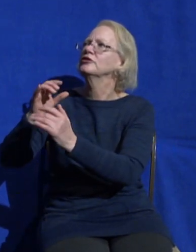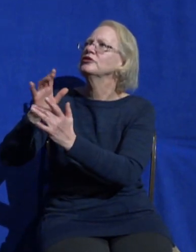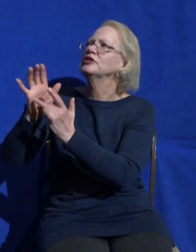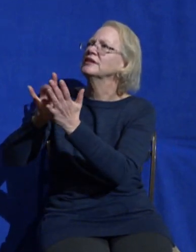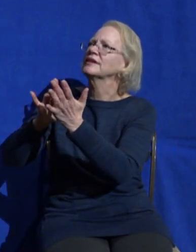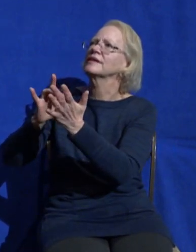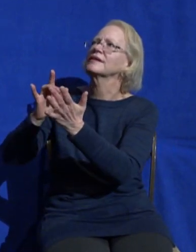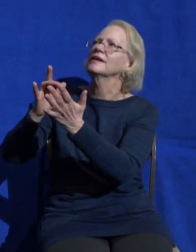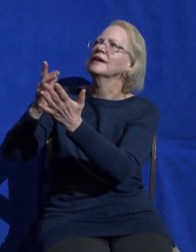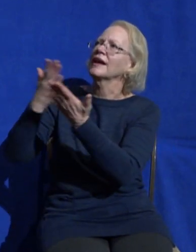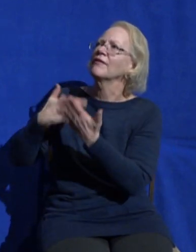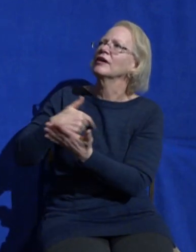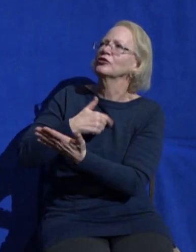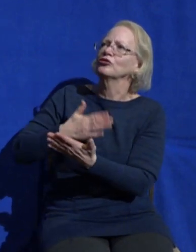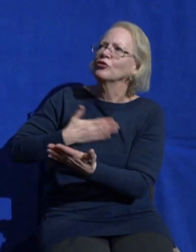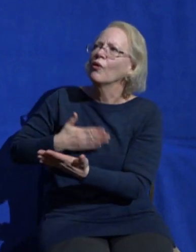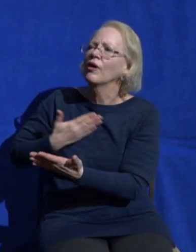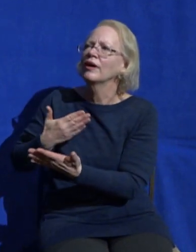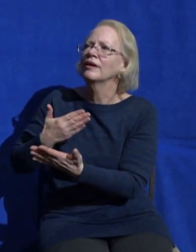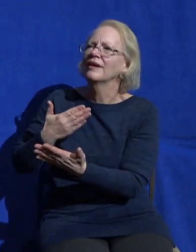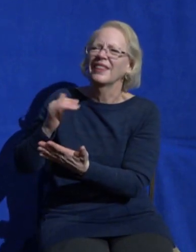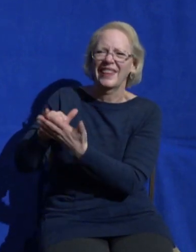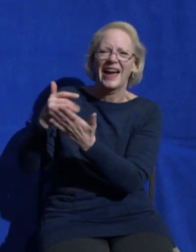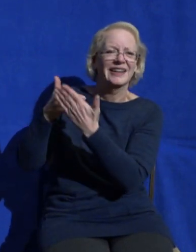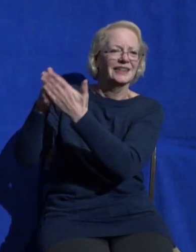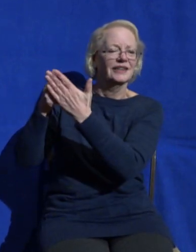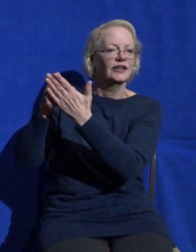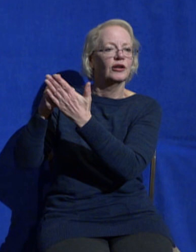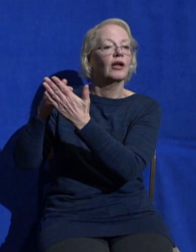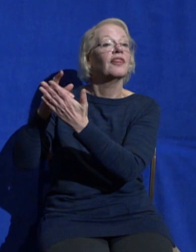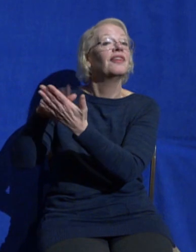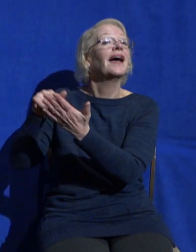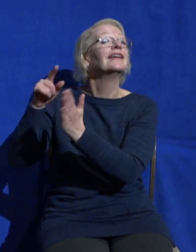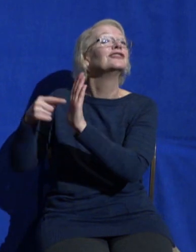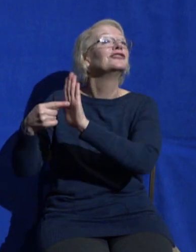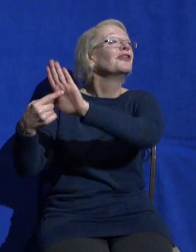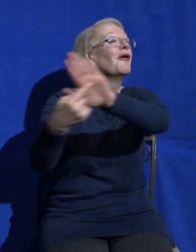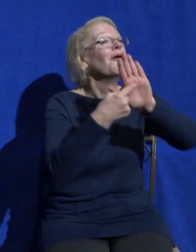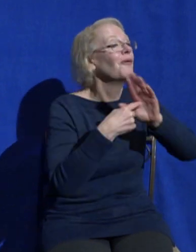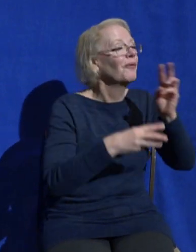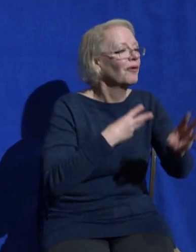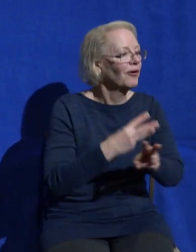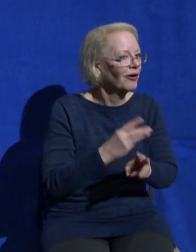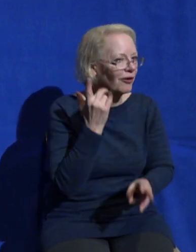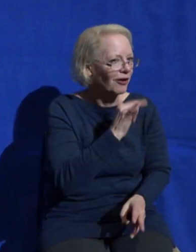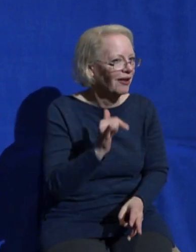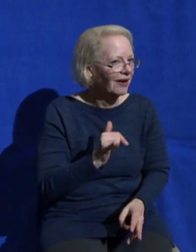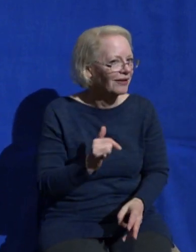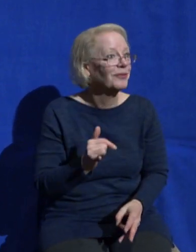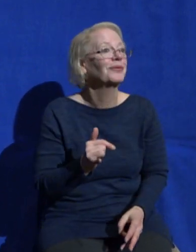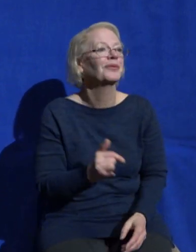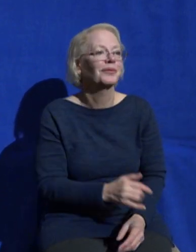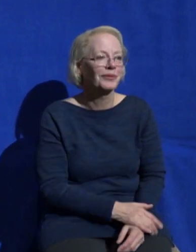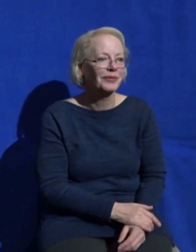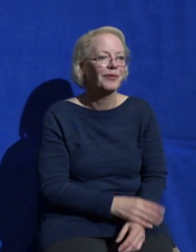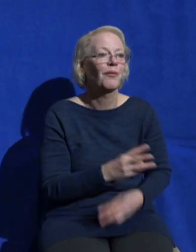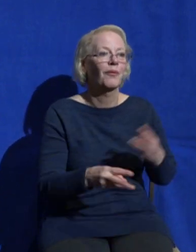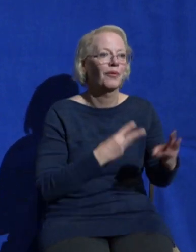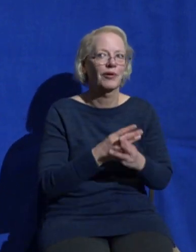listen I'm going invite the band to come out and one of the things we recommended